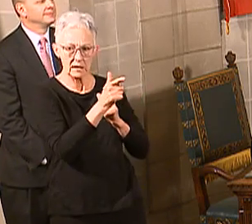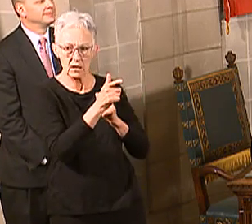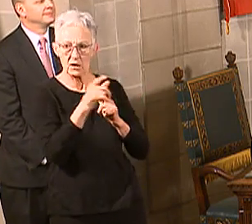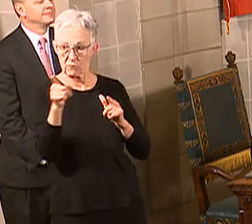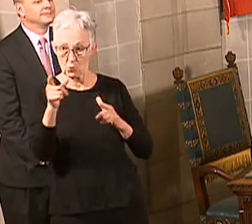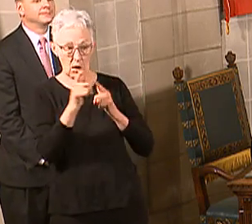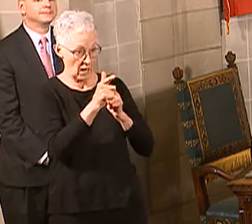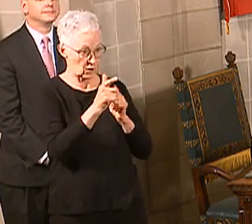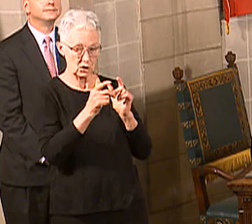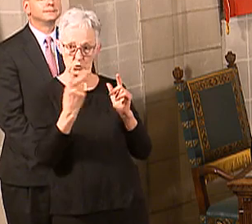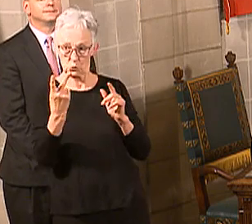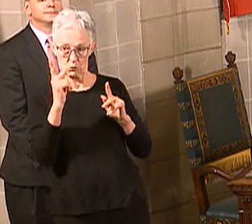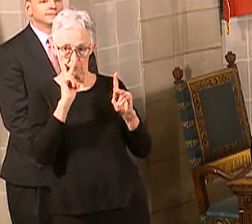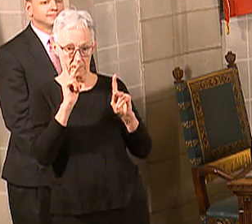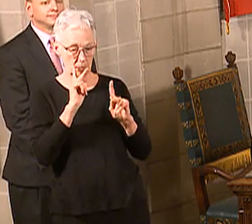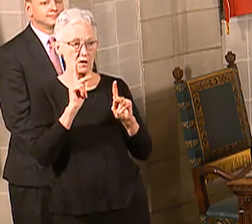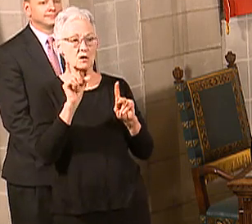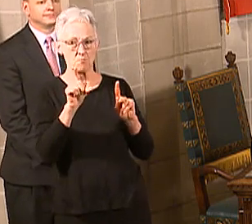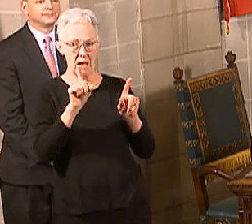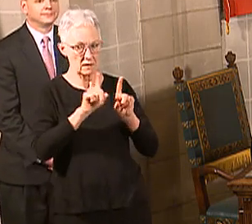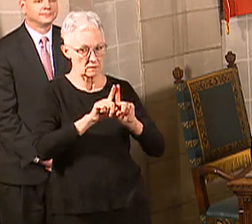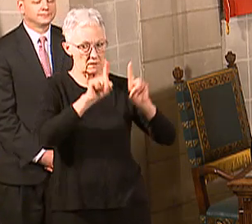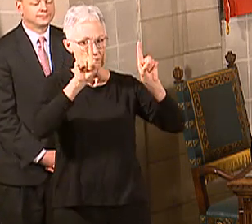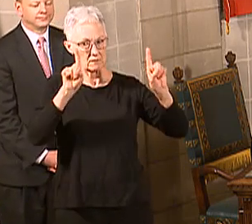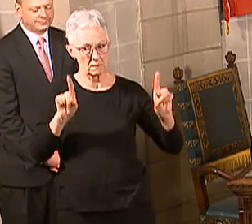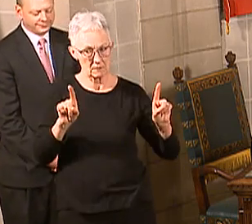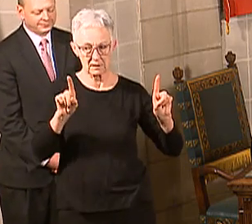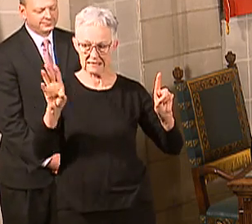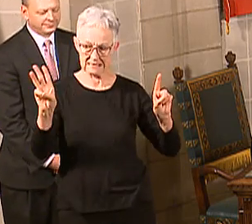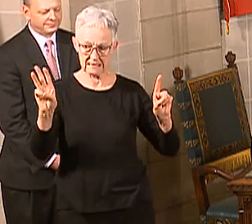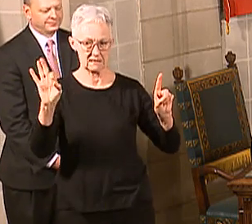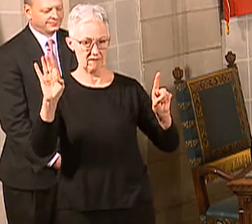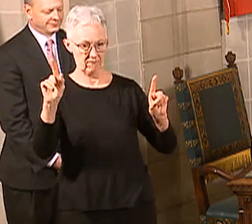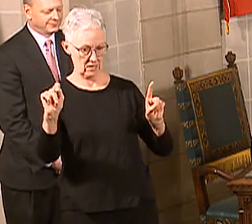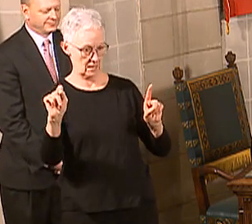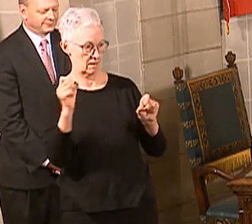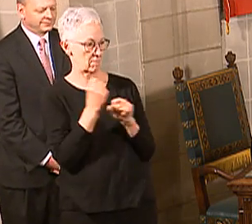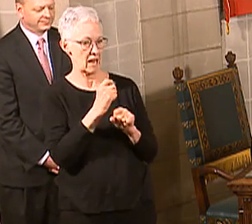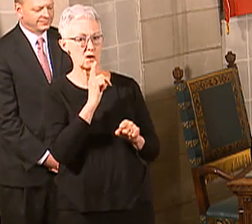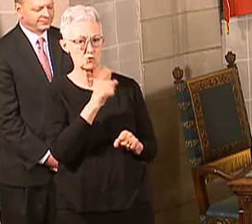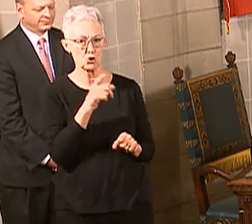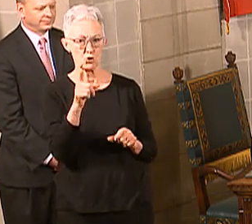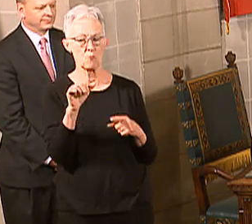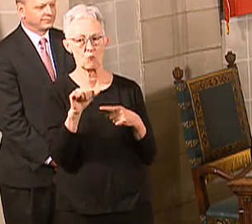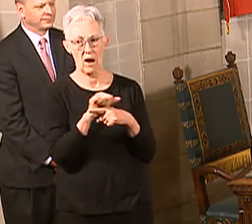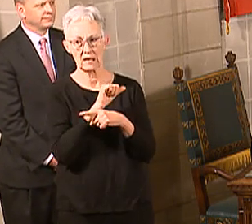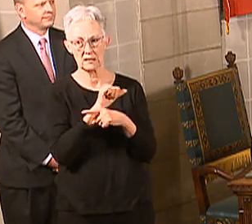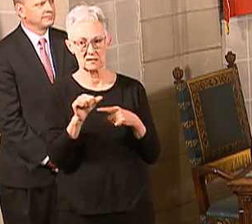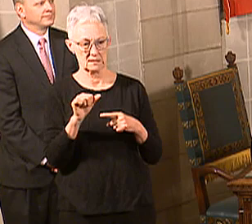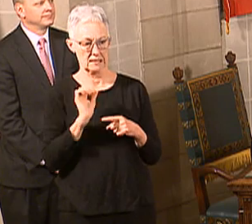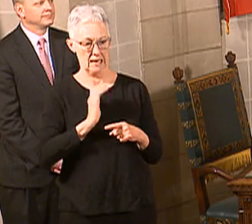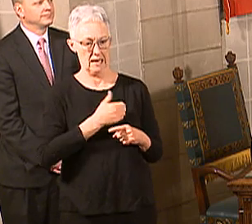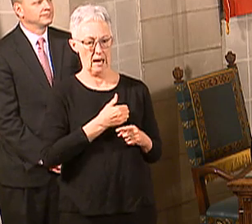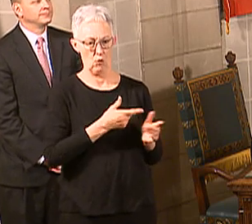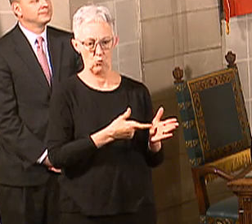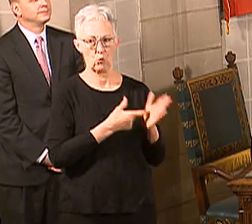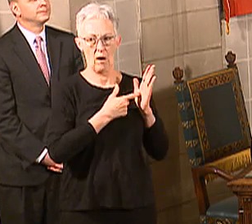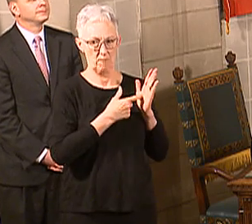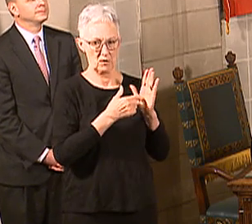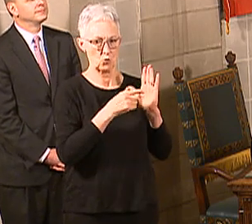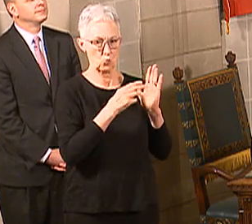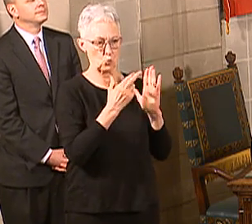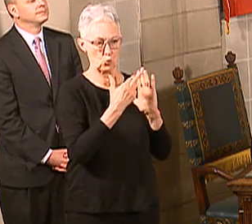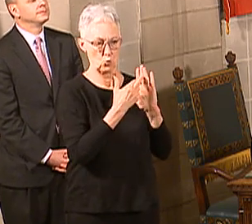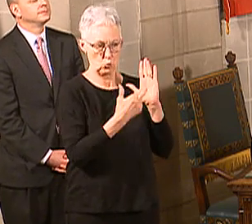All that sort of stuff. We want to continue to make sure that we're practicing good social distancing and all the other things that will help slow the spread of the virus. This is one of the things